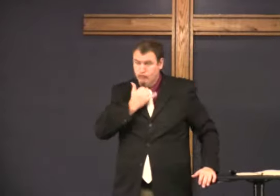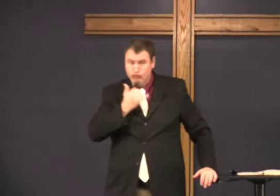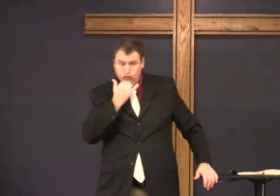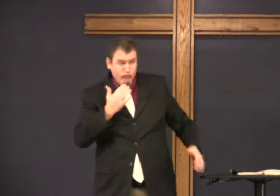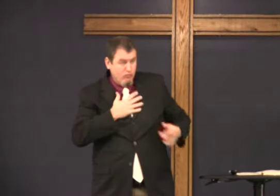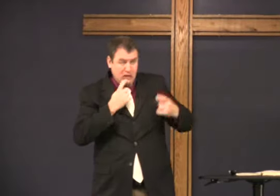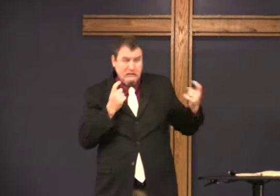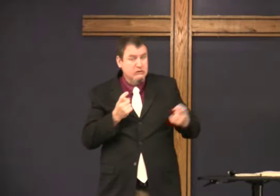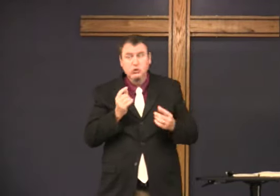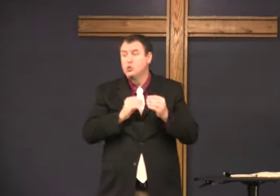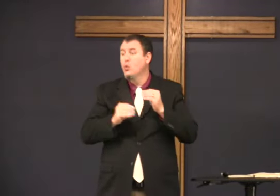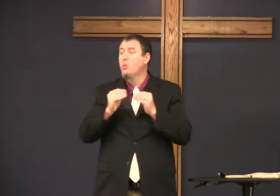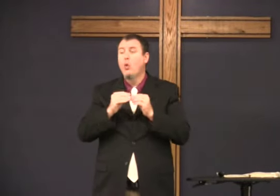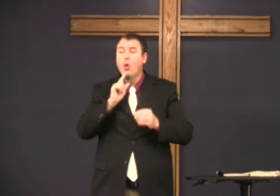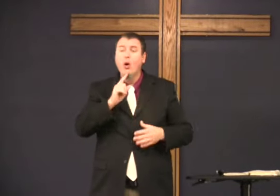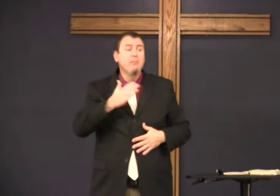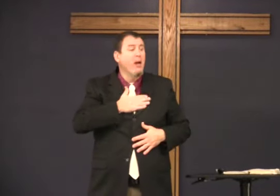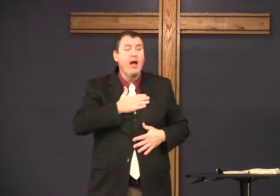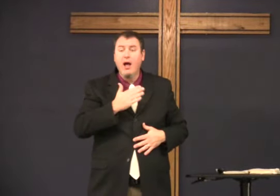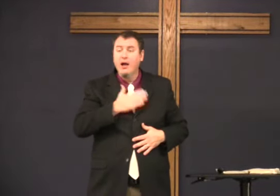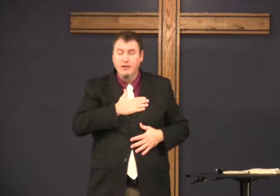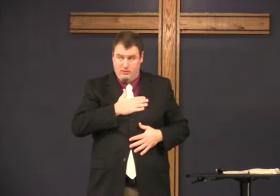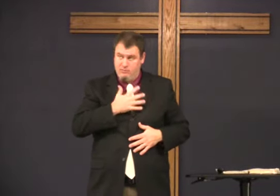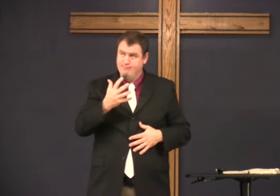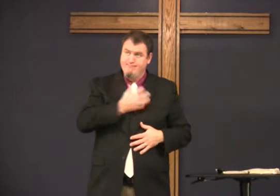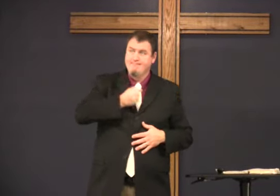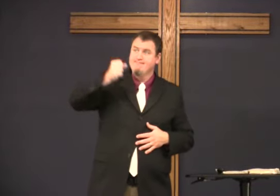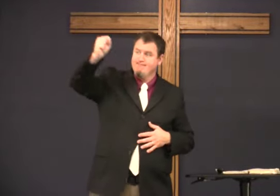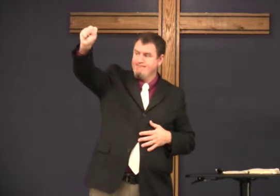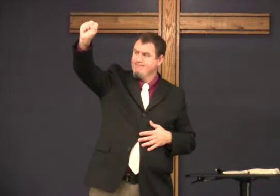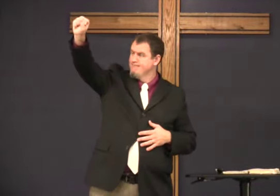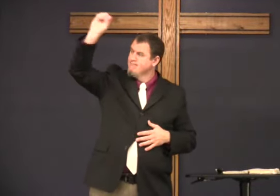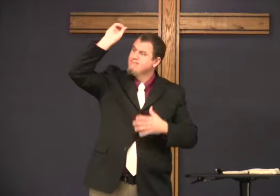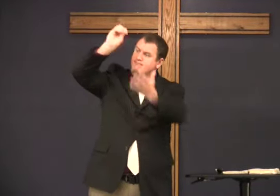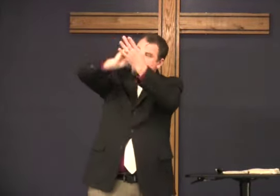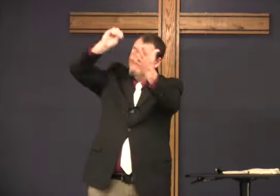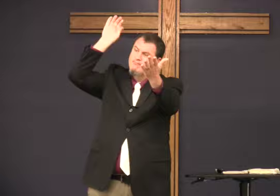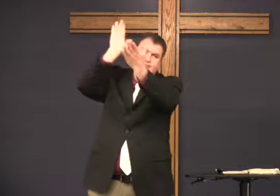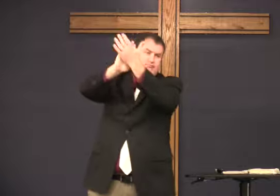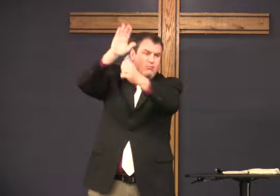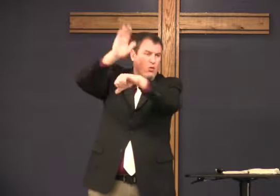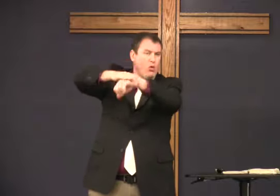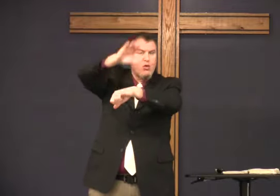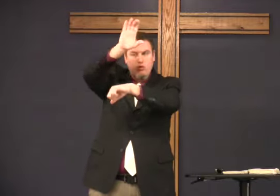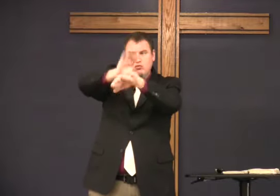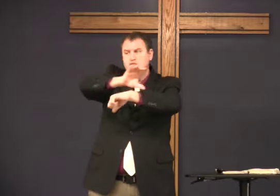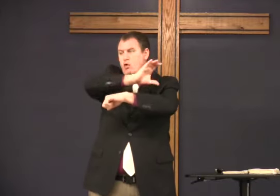Our sins need more. They've been taken and moved to the cross.